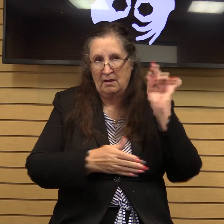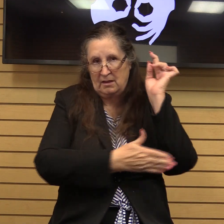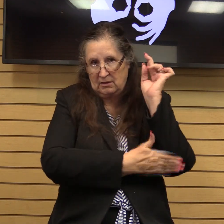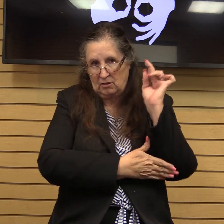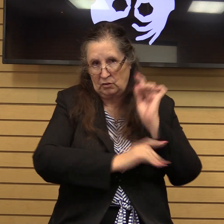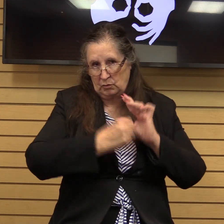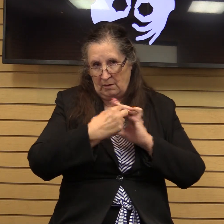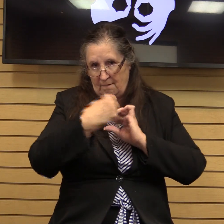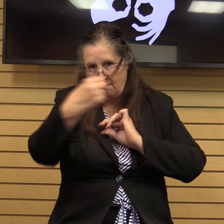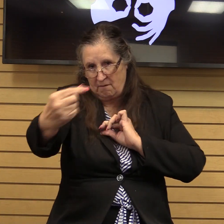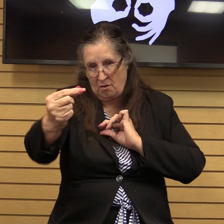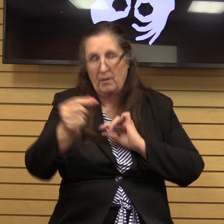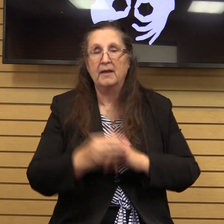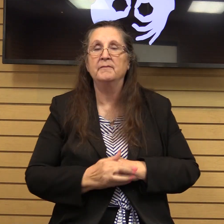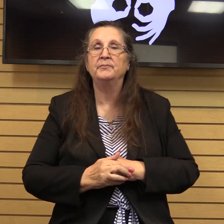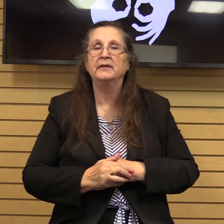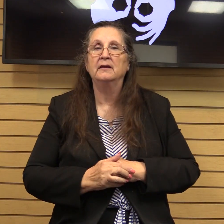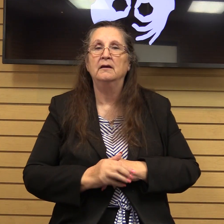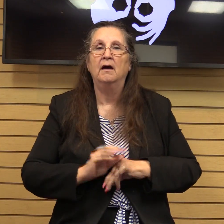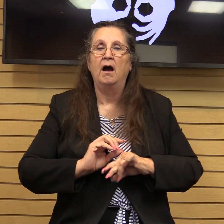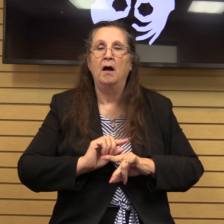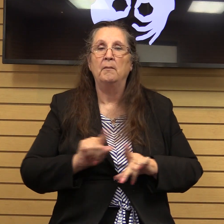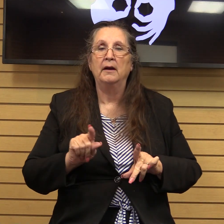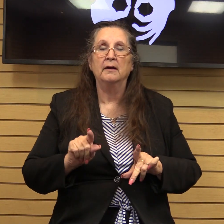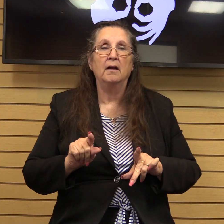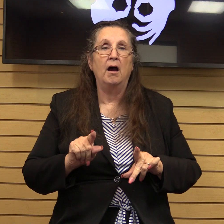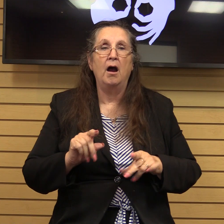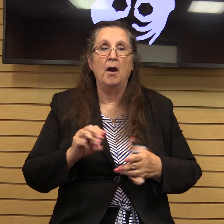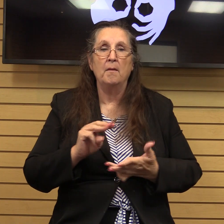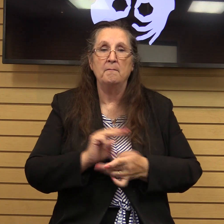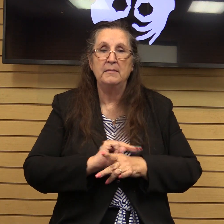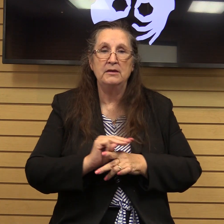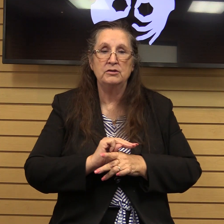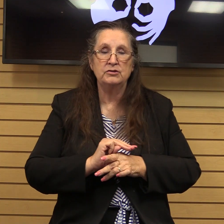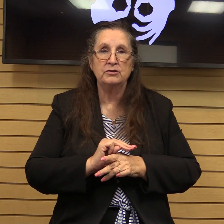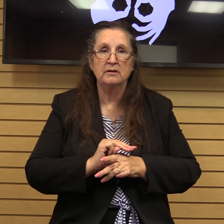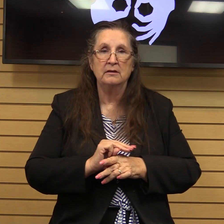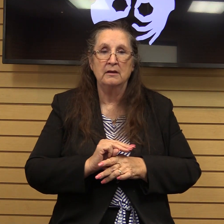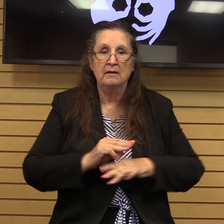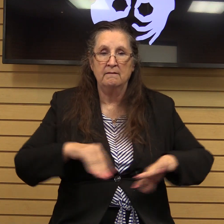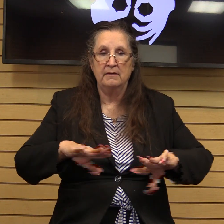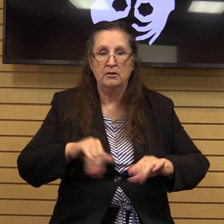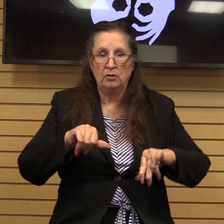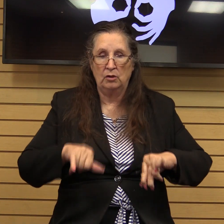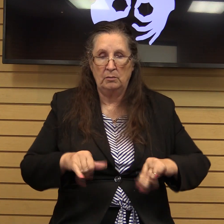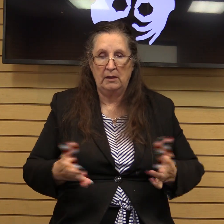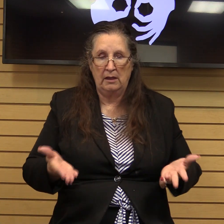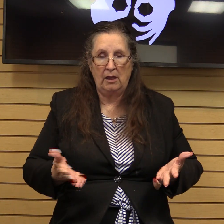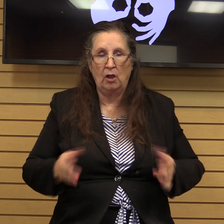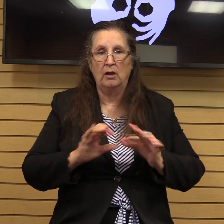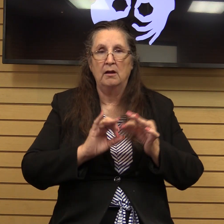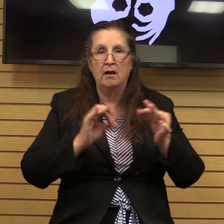but our mission field could be as close as our family our loved ones our friends and our co-workers